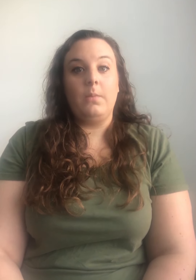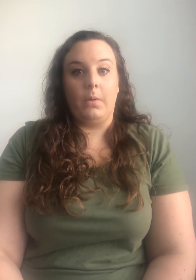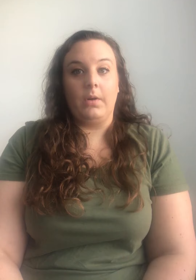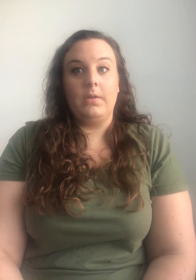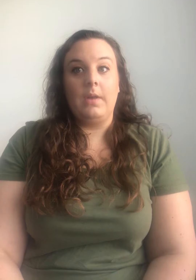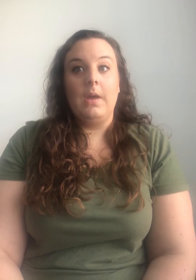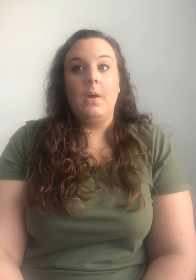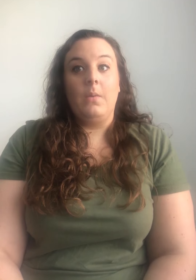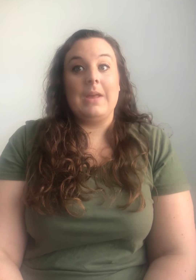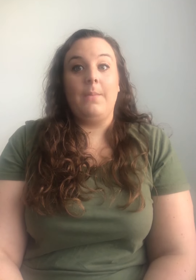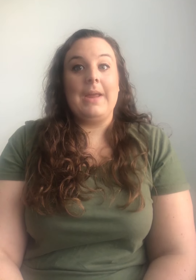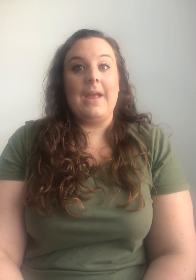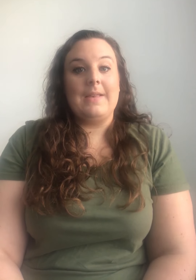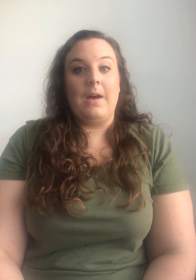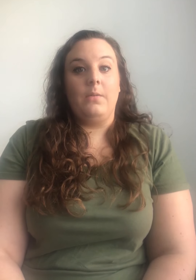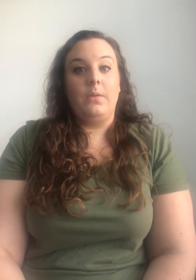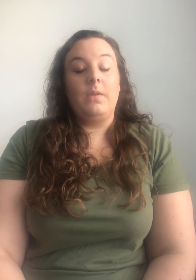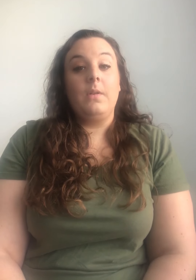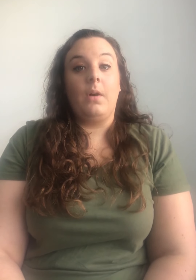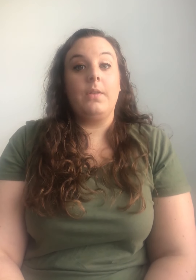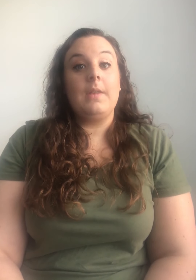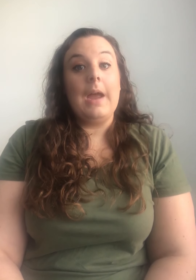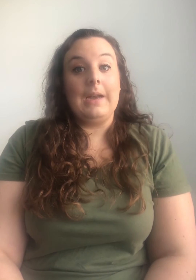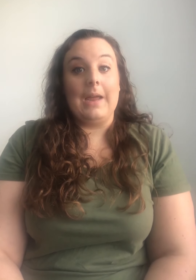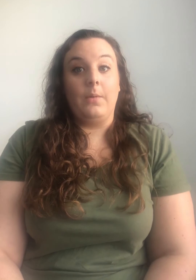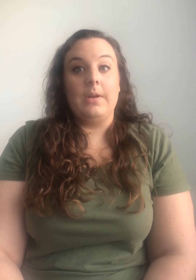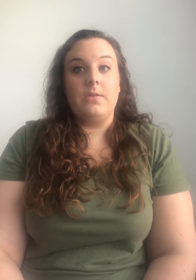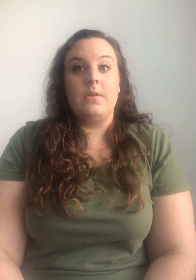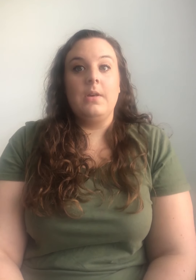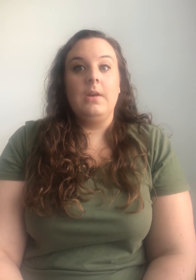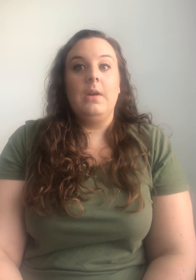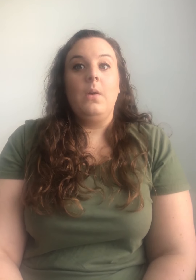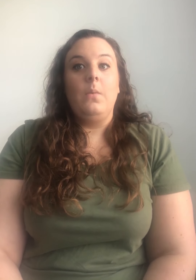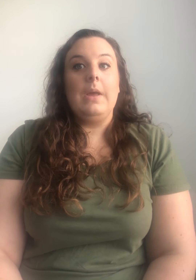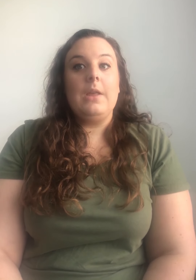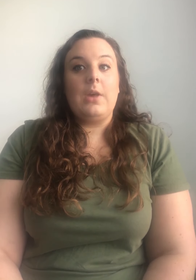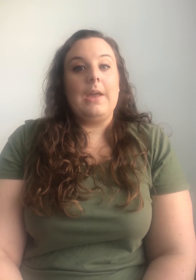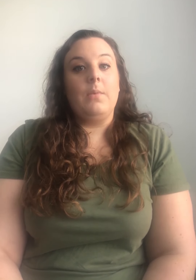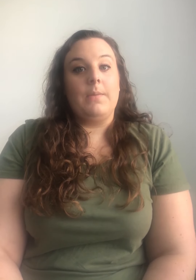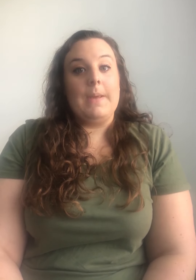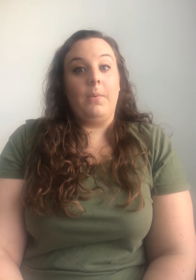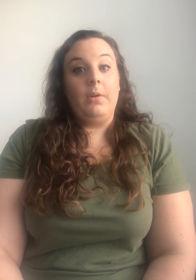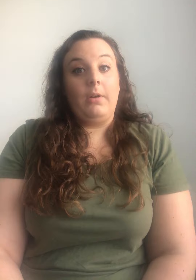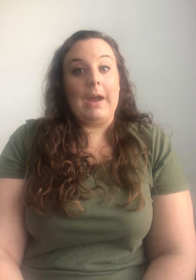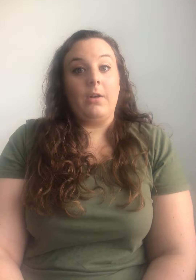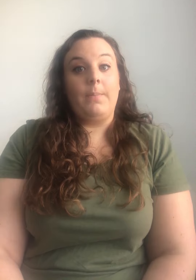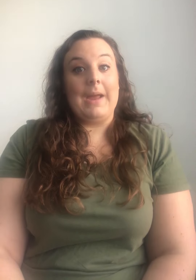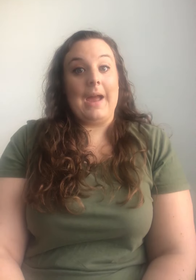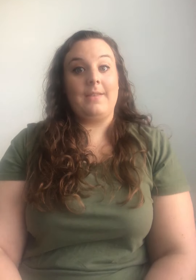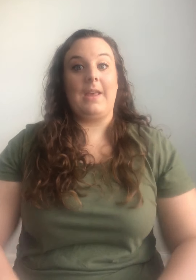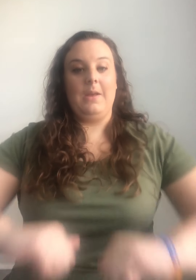words without making sounds called sign language. We can check in with the people in our house by asking.